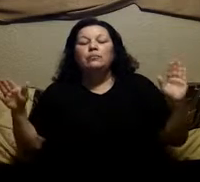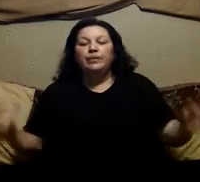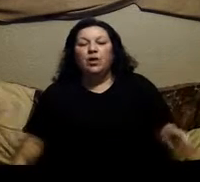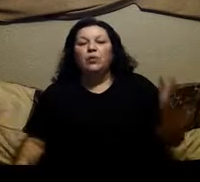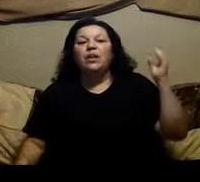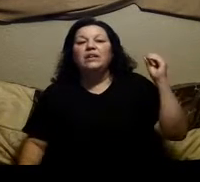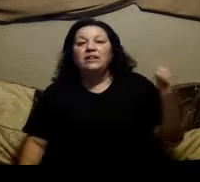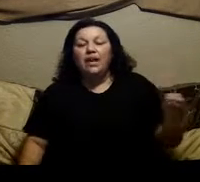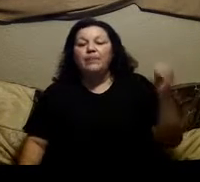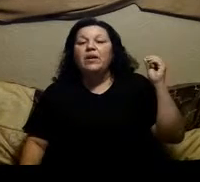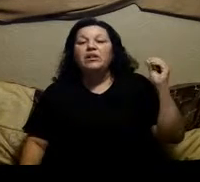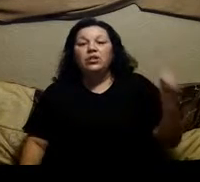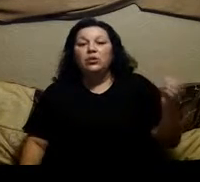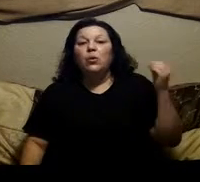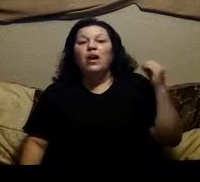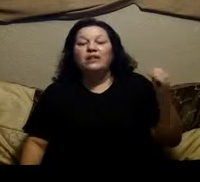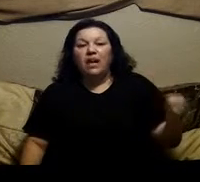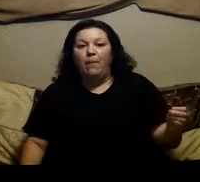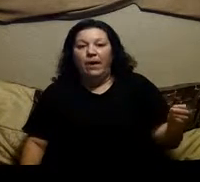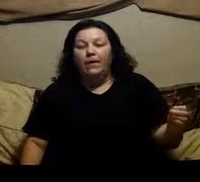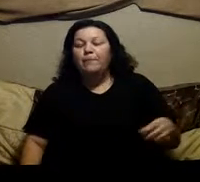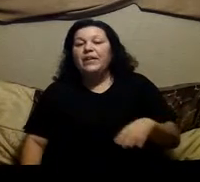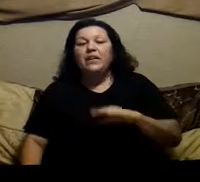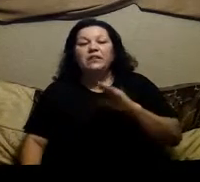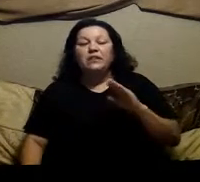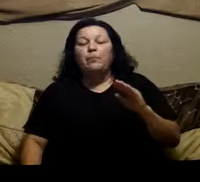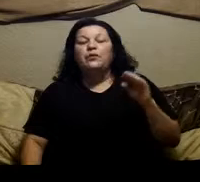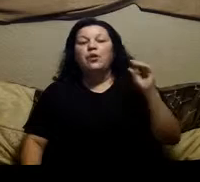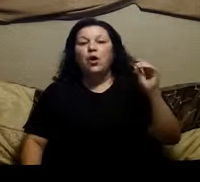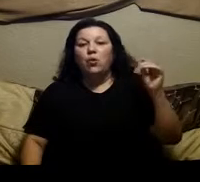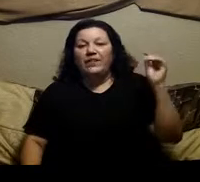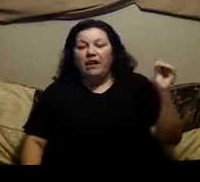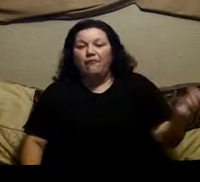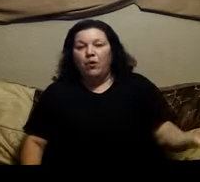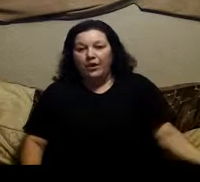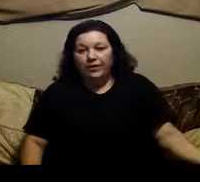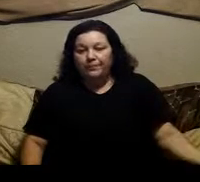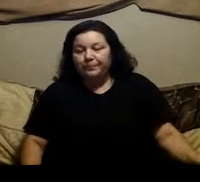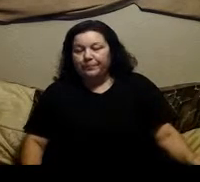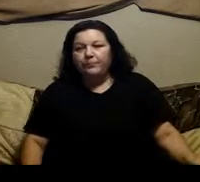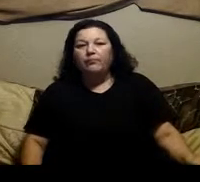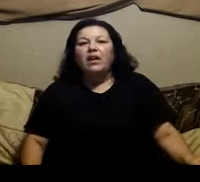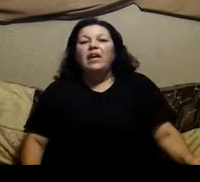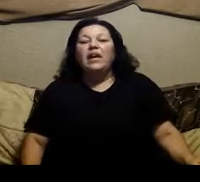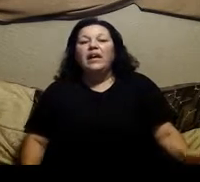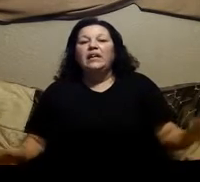-blown type two diabetic his numbers are always at 400 and